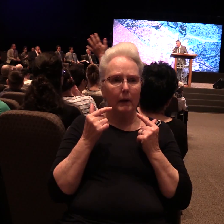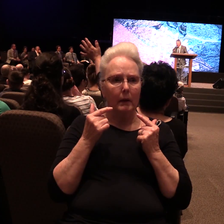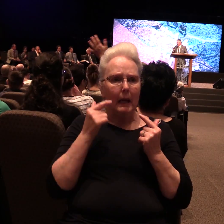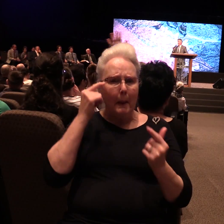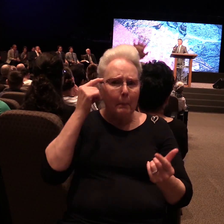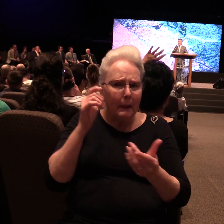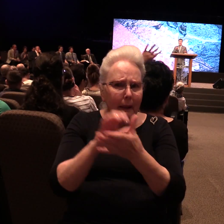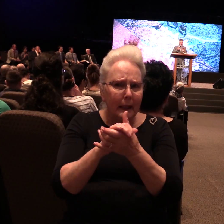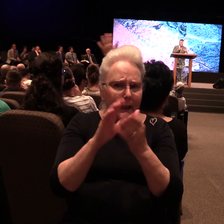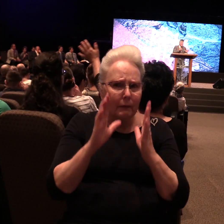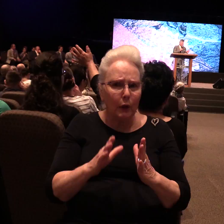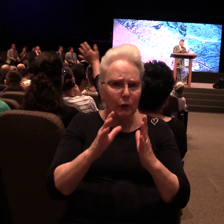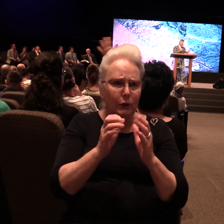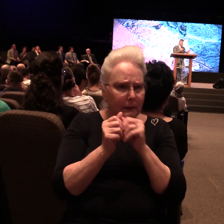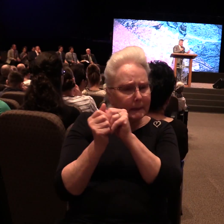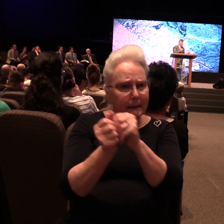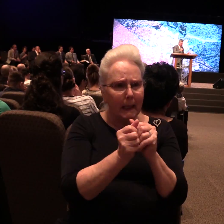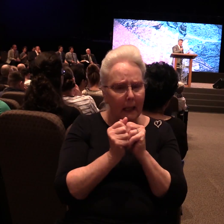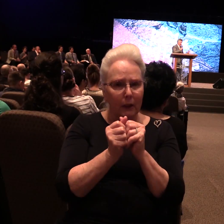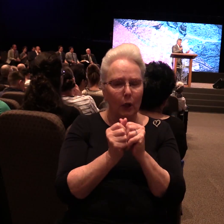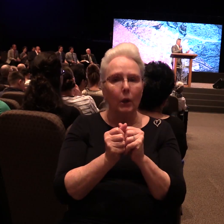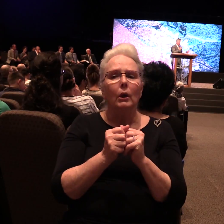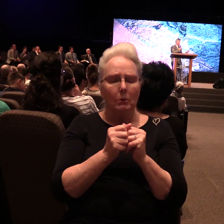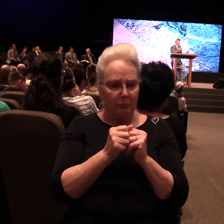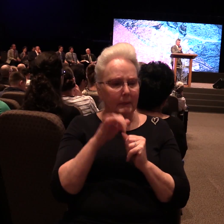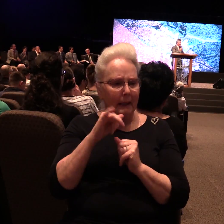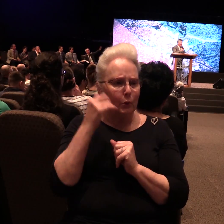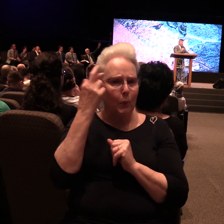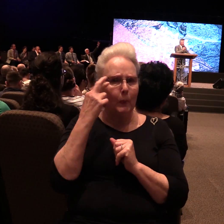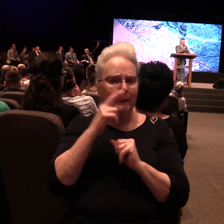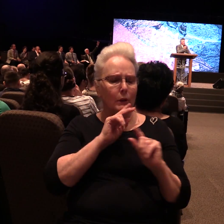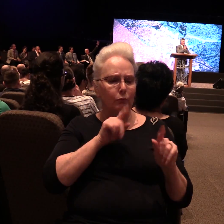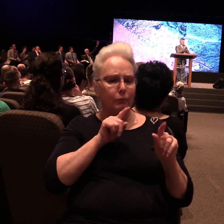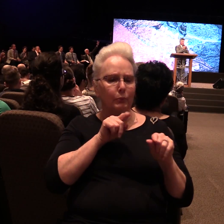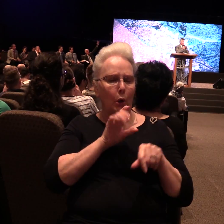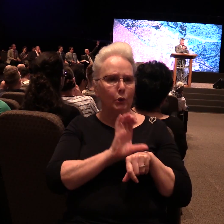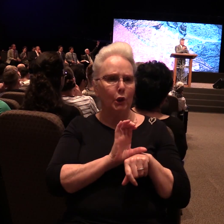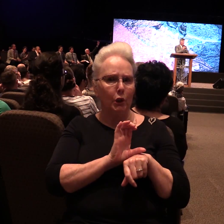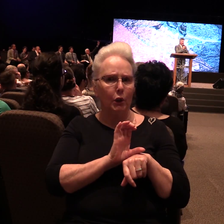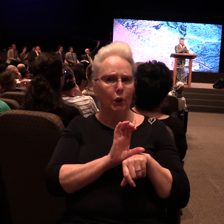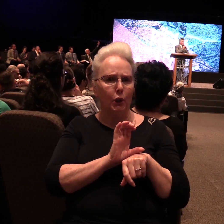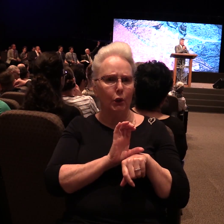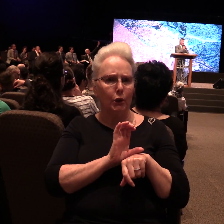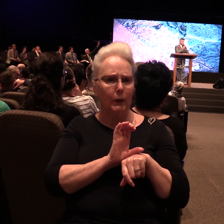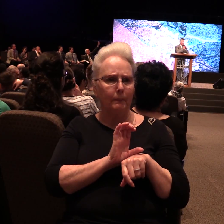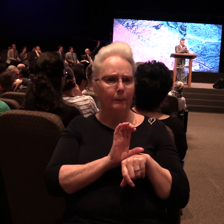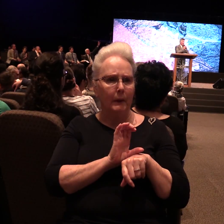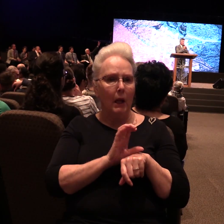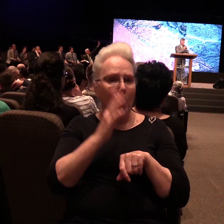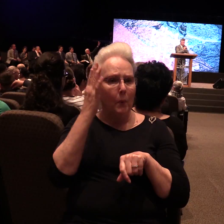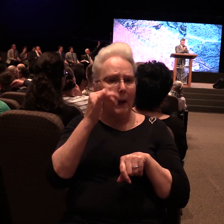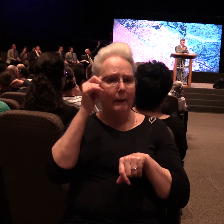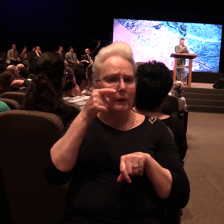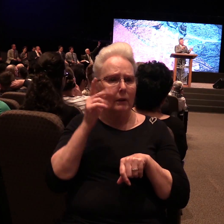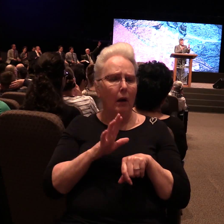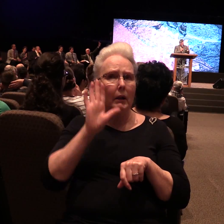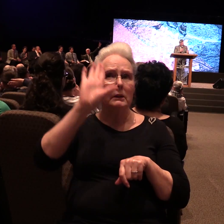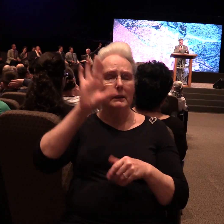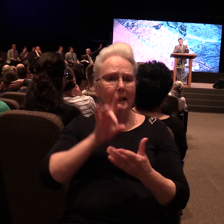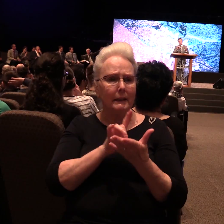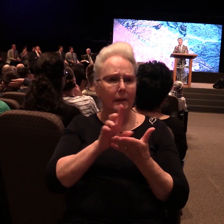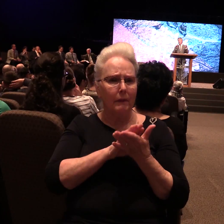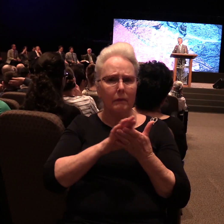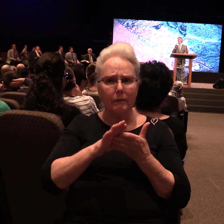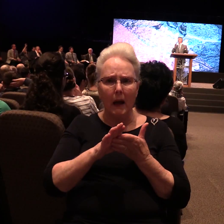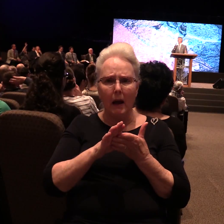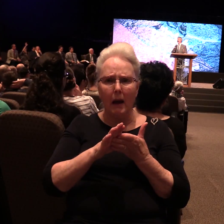together. That's why we don't forsake the assembling of ourselves together. Because there's a divine release of God's fulfillment that